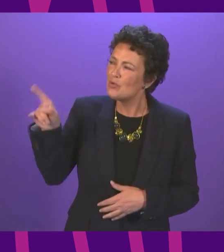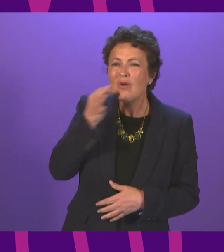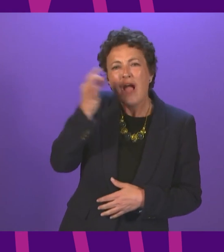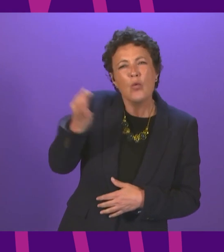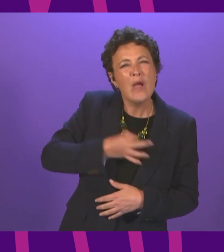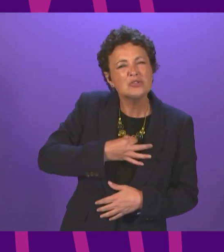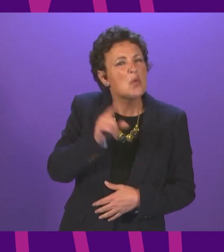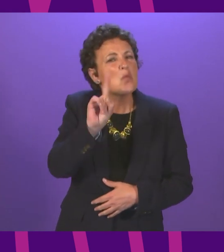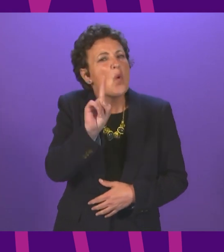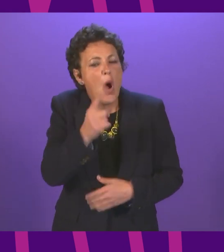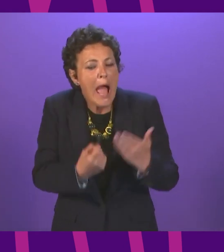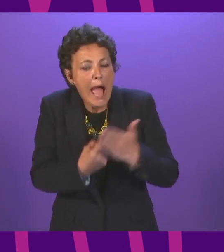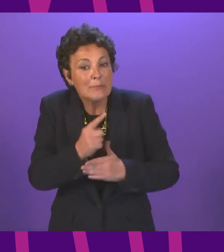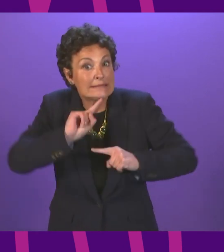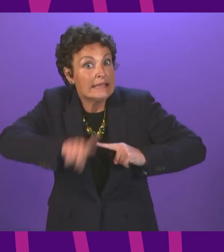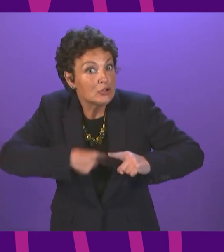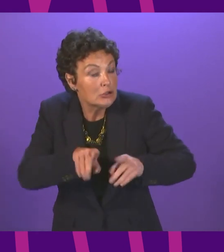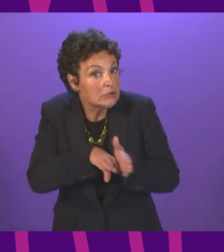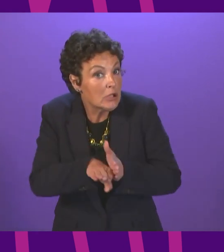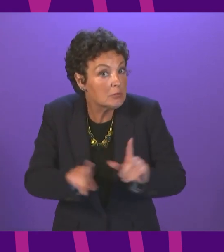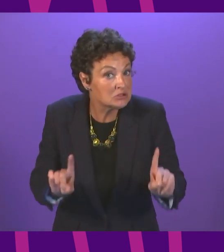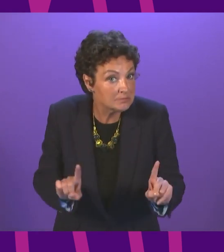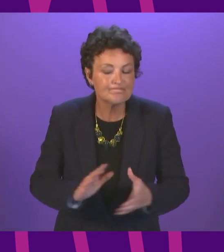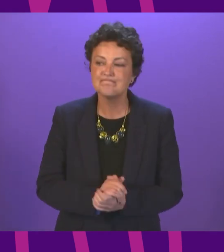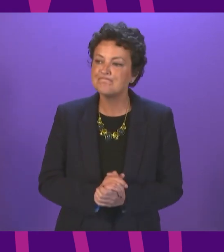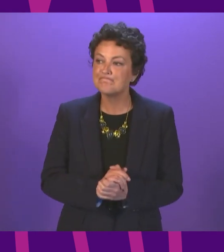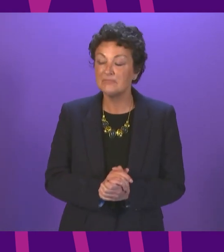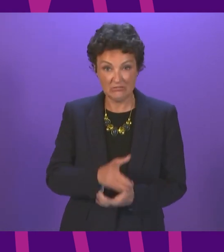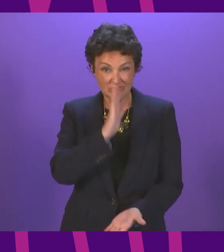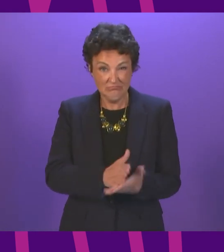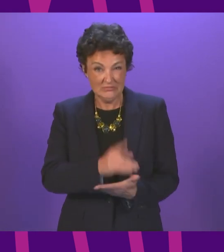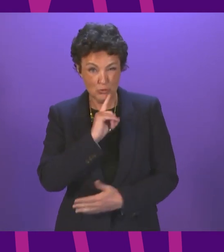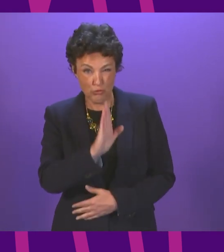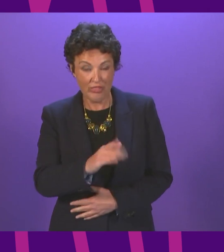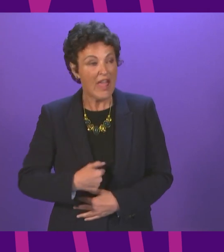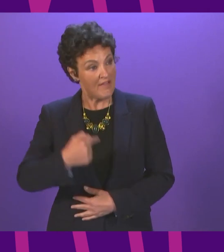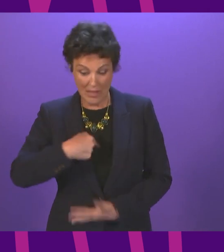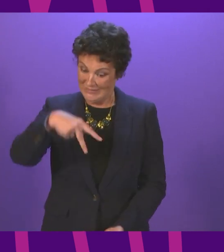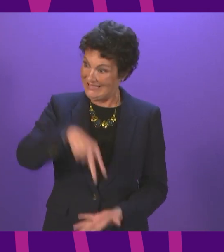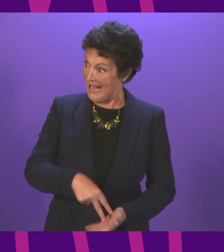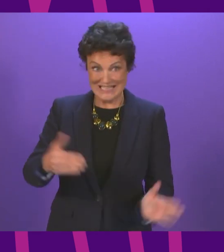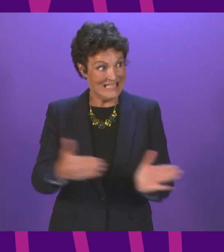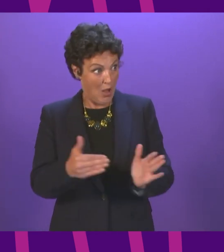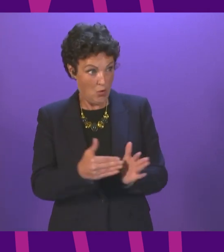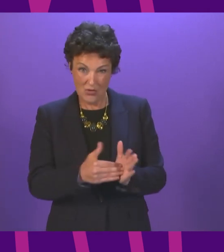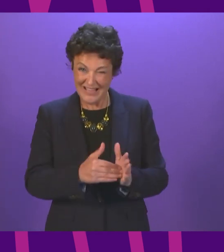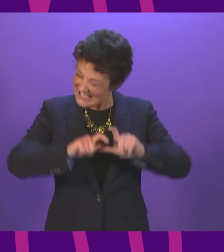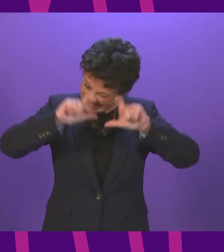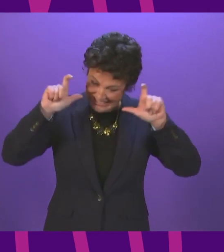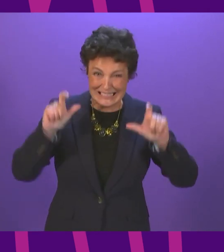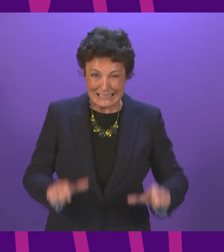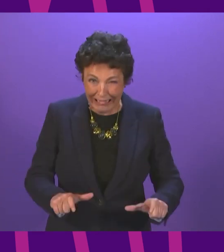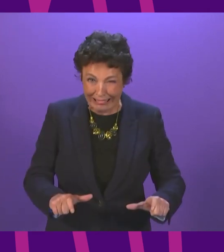happen in terms of exams next year, if I was to stand here right now and give, while we are still in